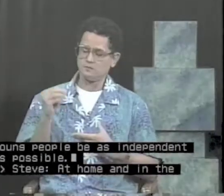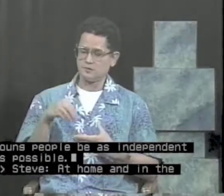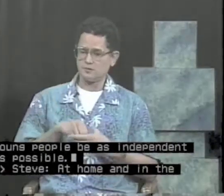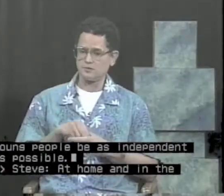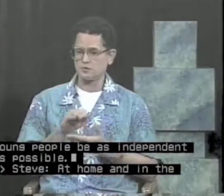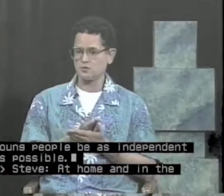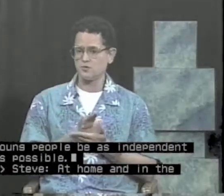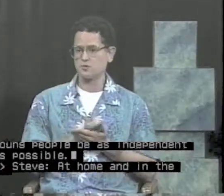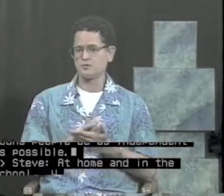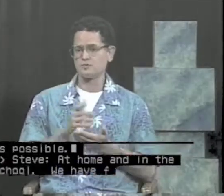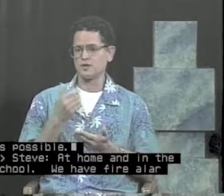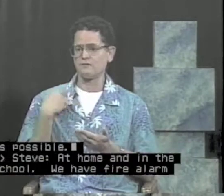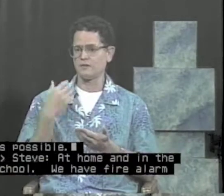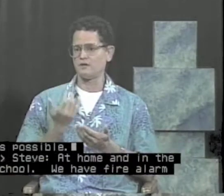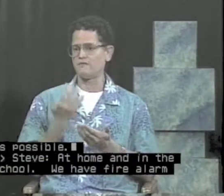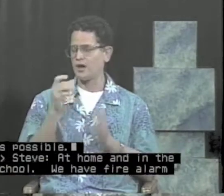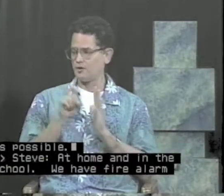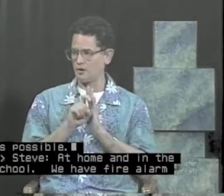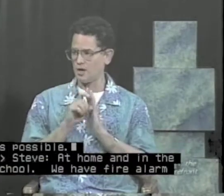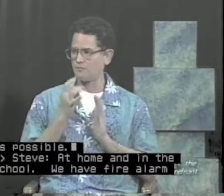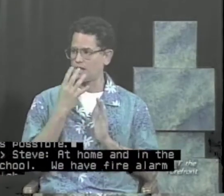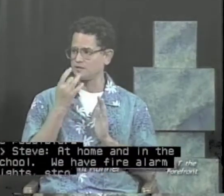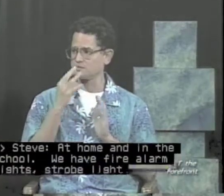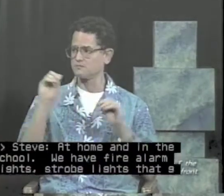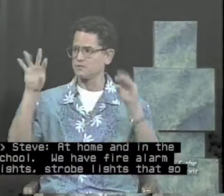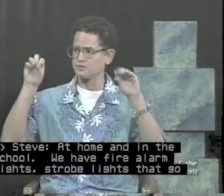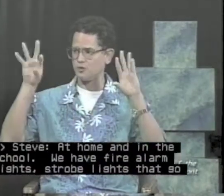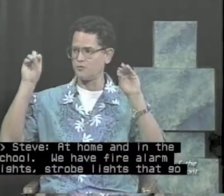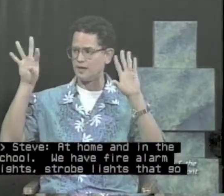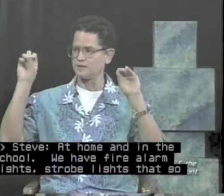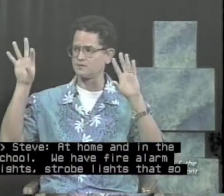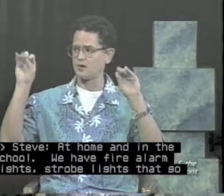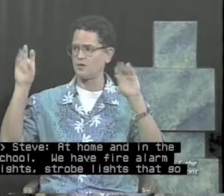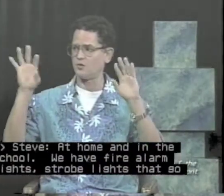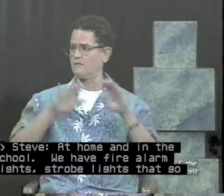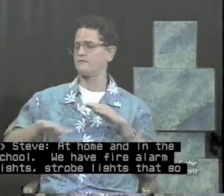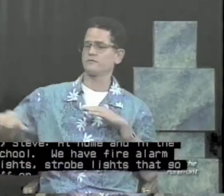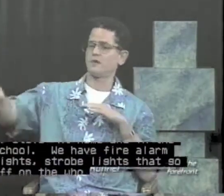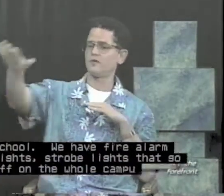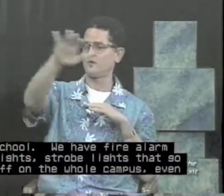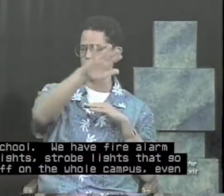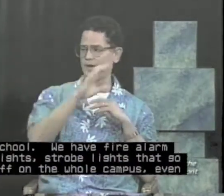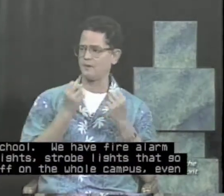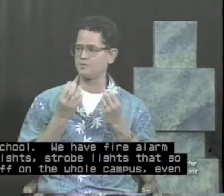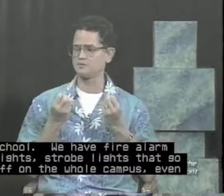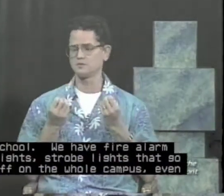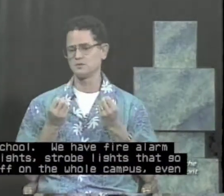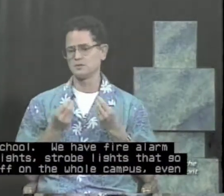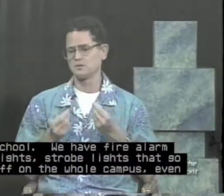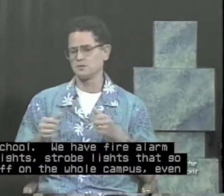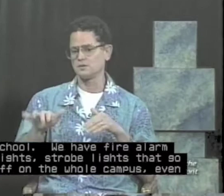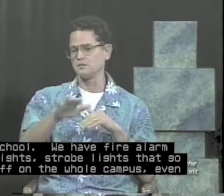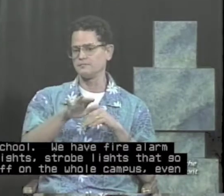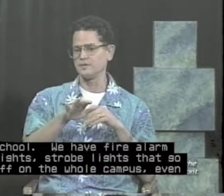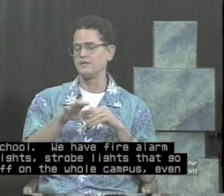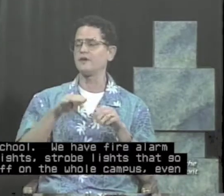in the school. We have fire alarm lights, strobe lights that go off on the whole campus. Even